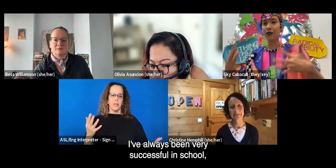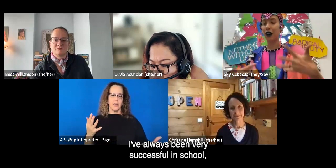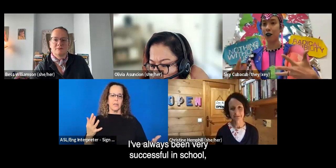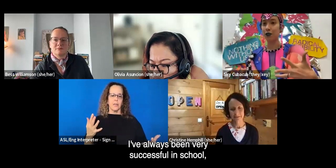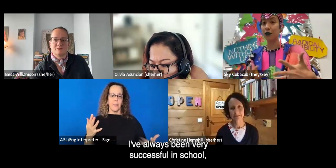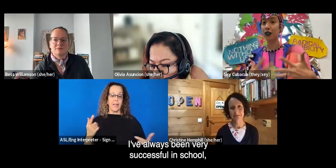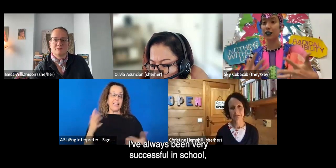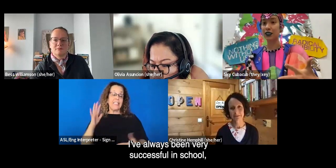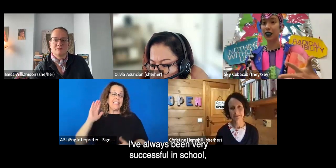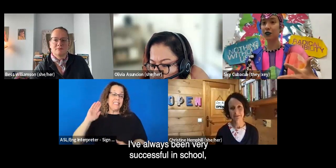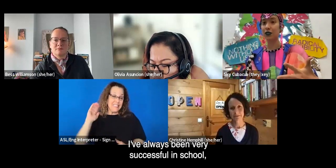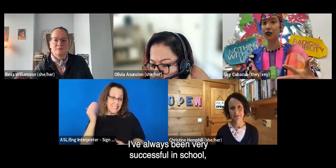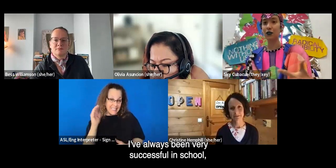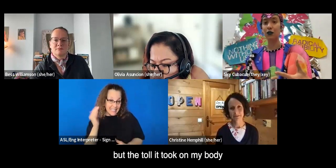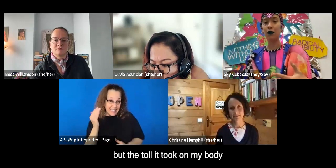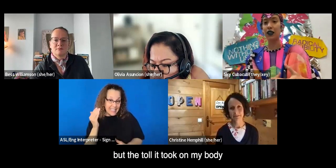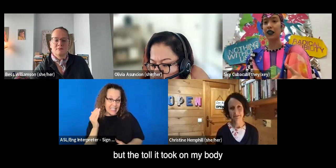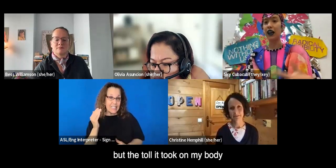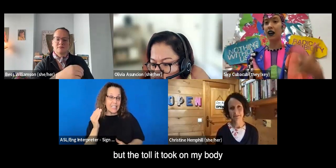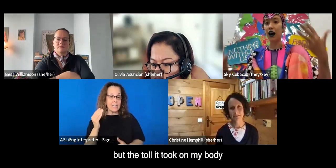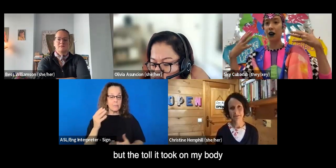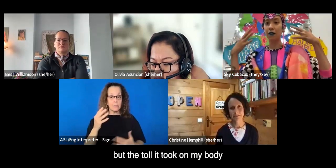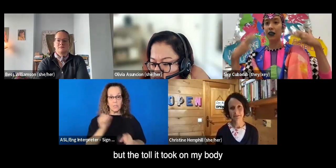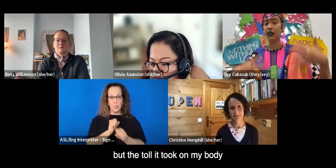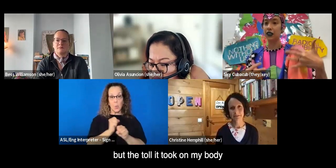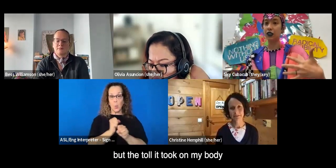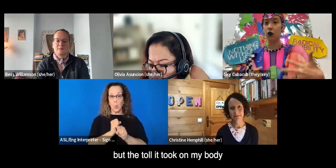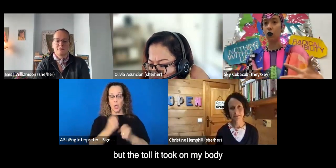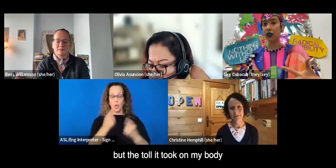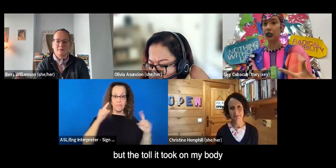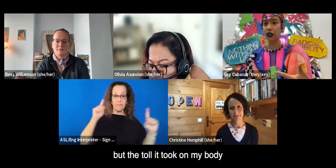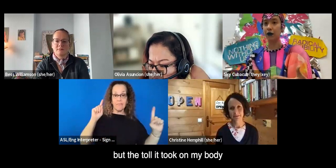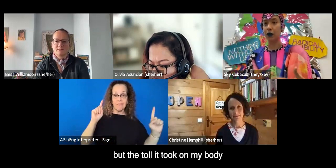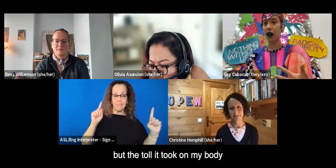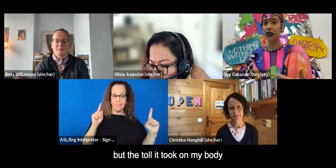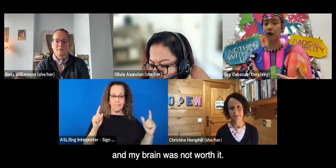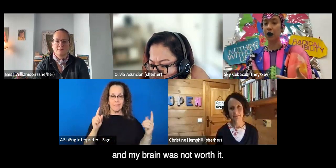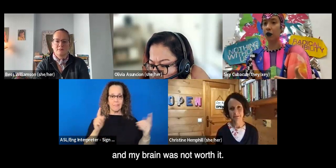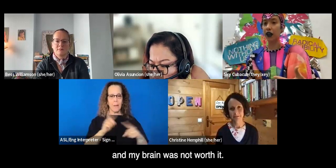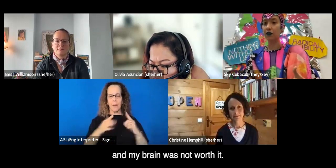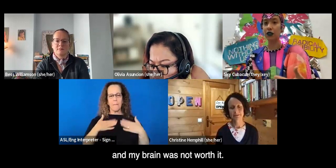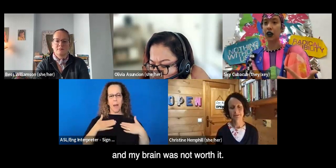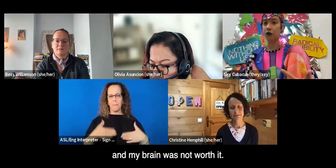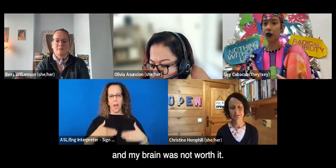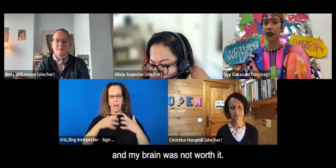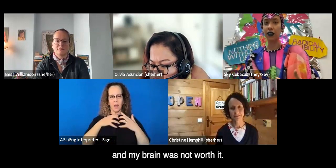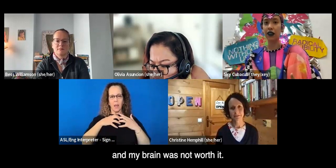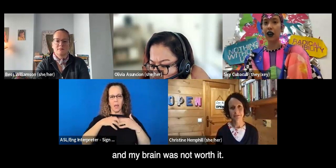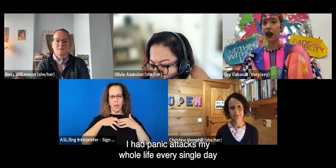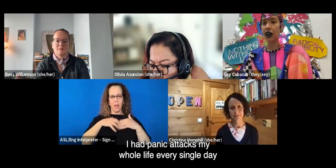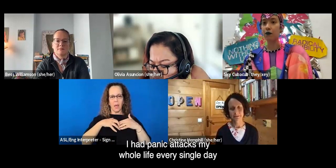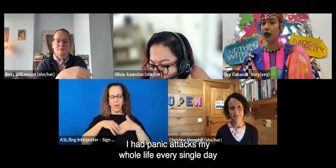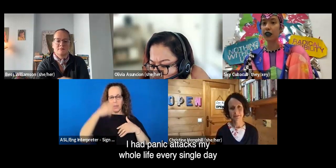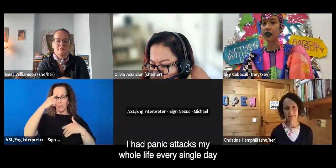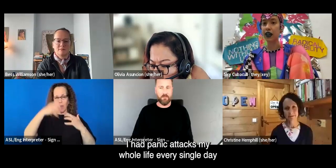school. I've, I've always been very successful in school, but, uh, it, the toll it took on my body and my brain was not worth it.